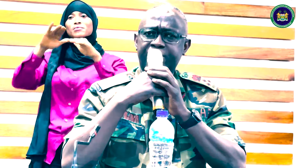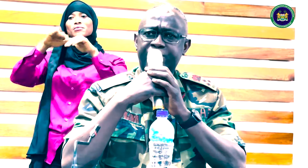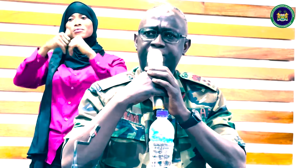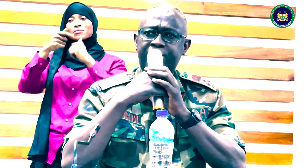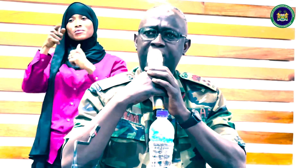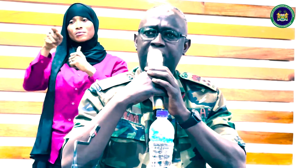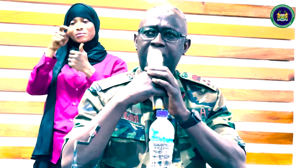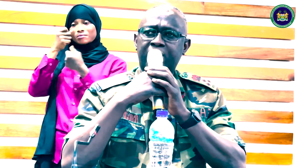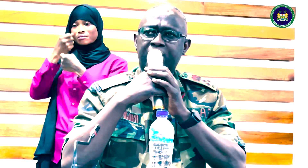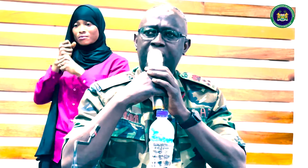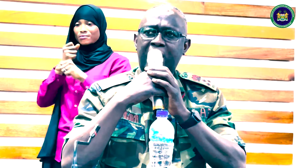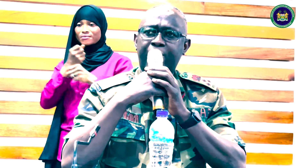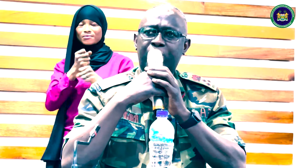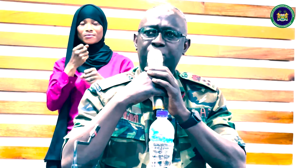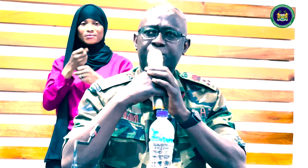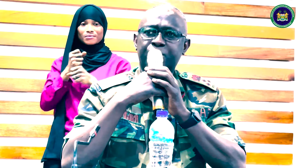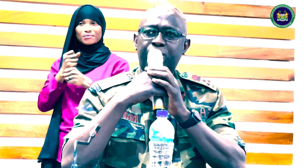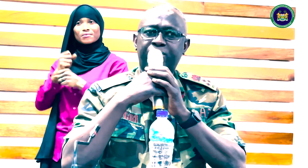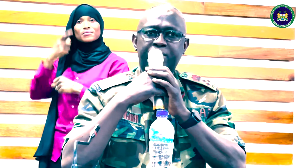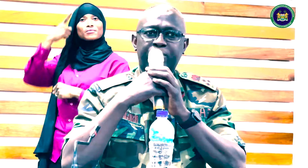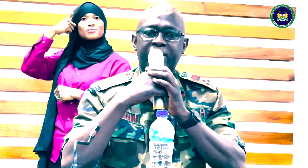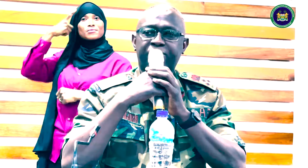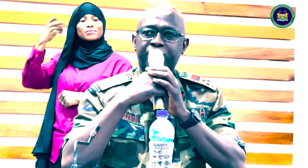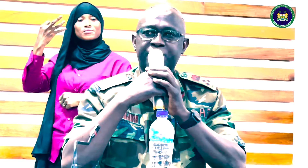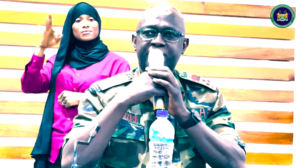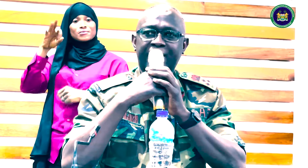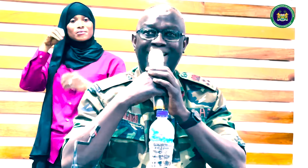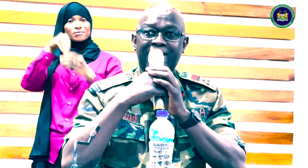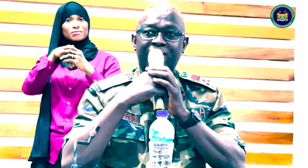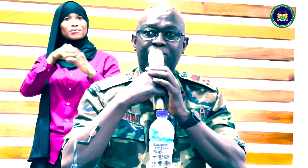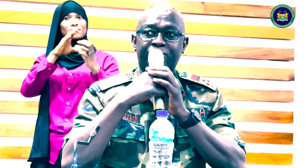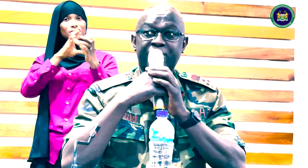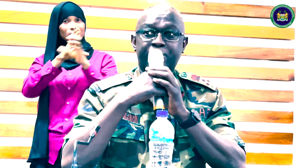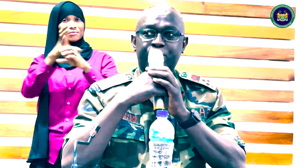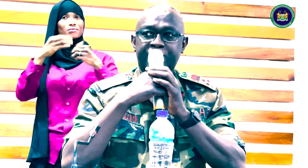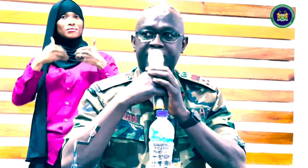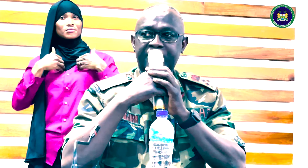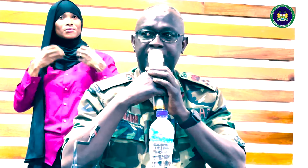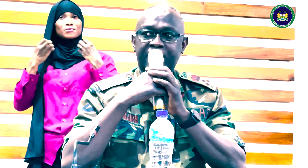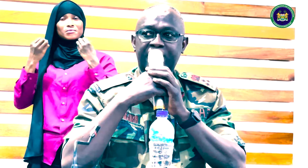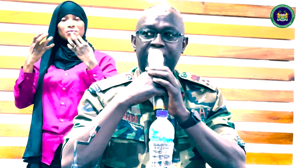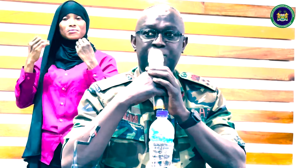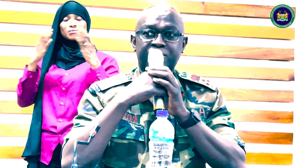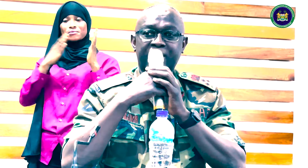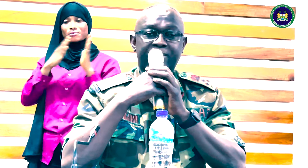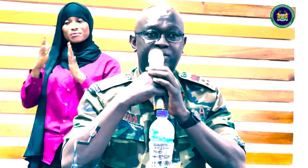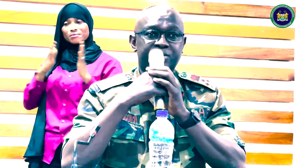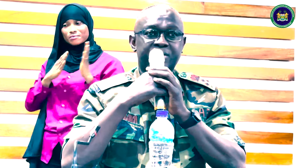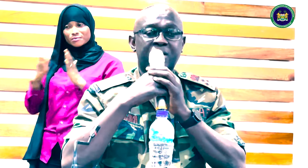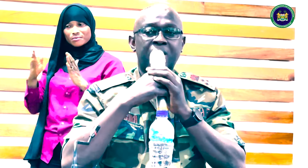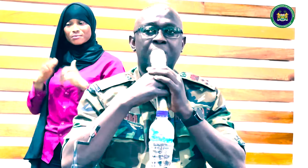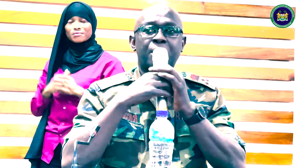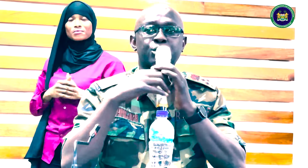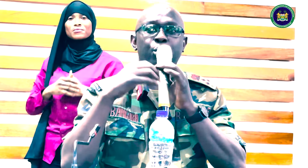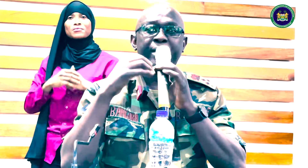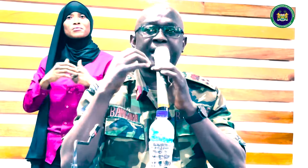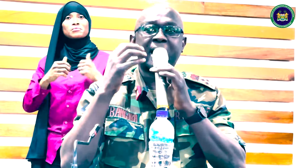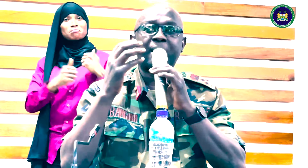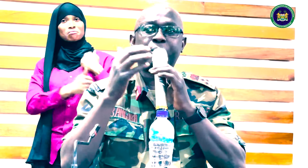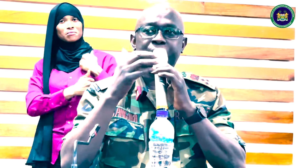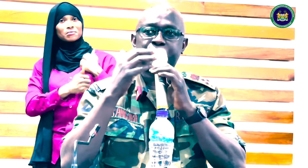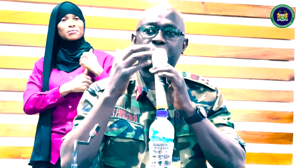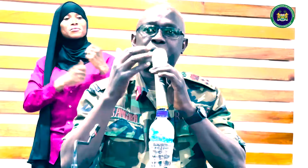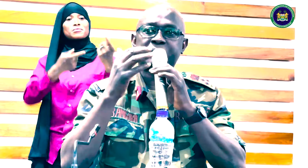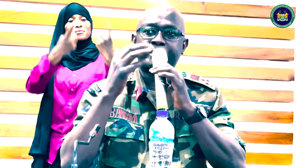the modalities because, you know, for the employee force, it's a process, especially an emphasis. So